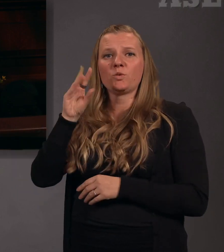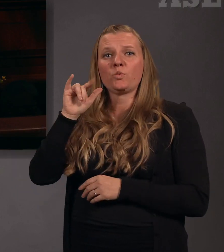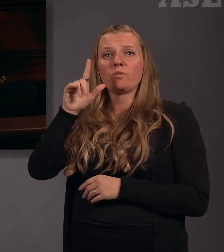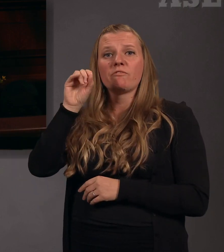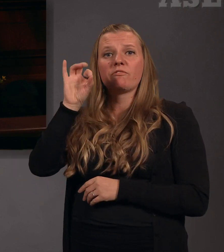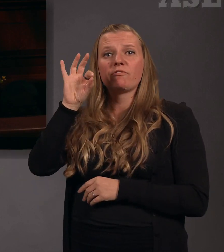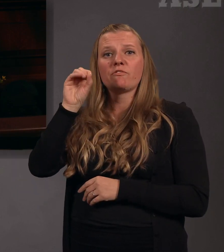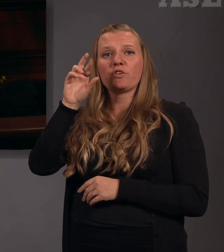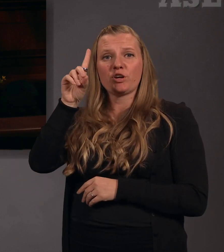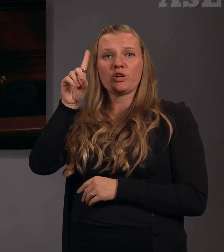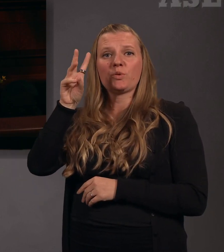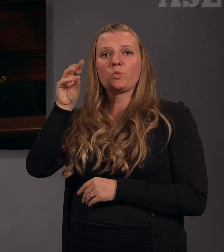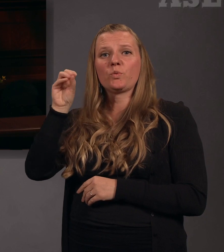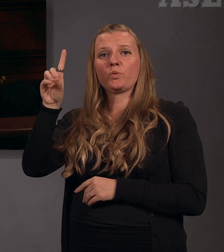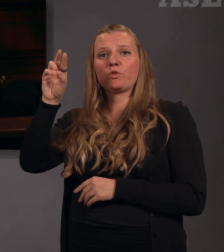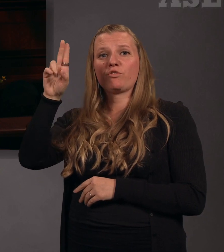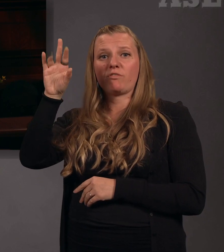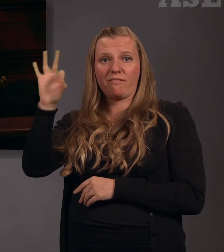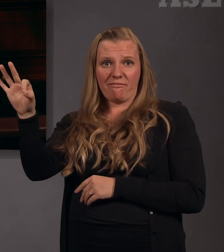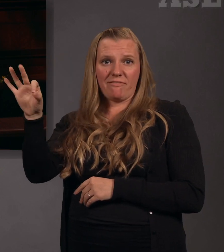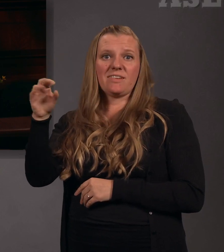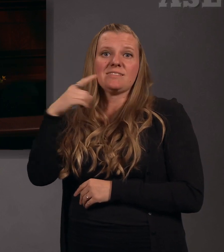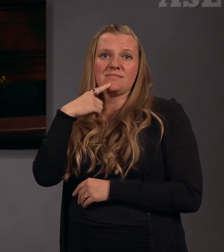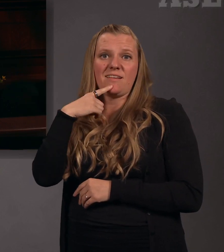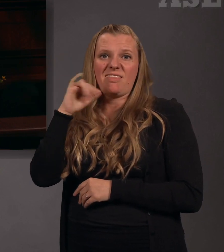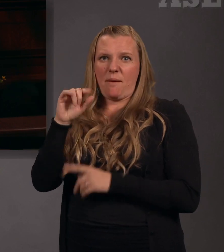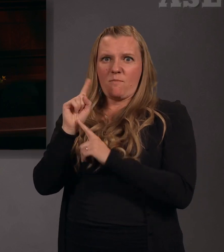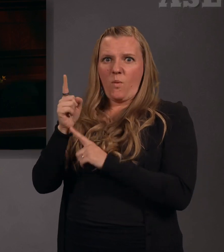said, The moment I heard of it, my soul leaped for joy.